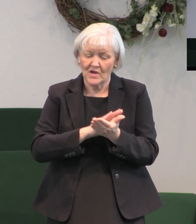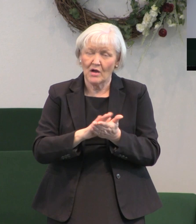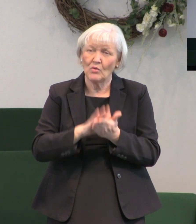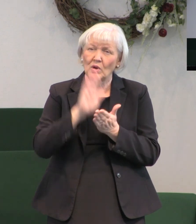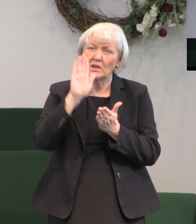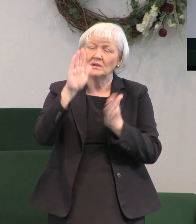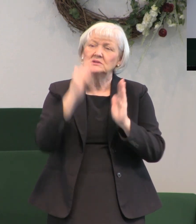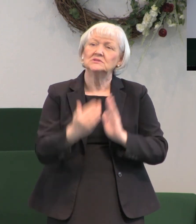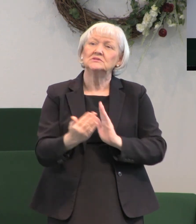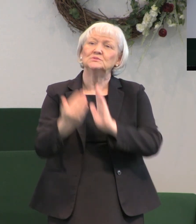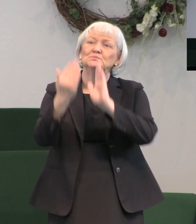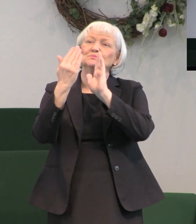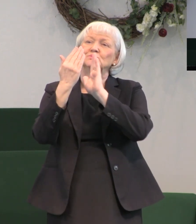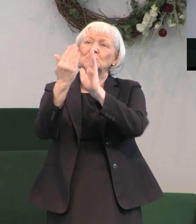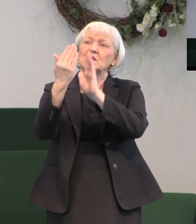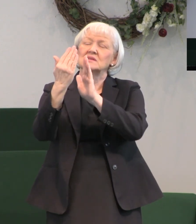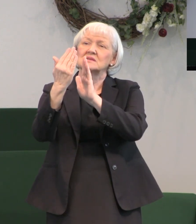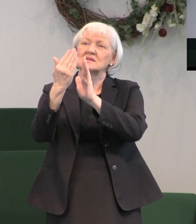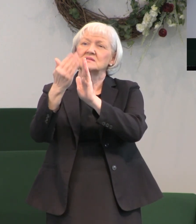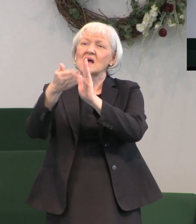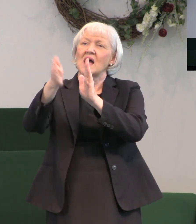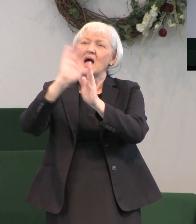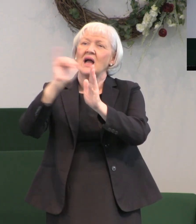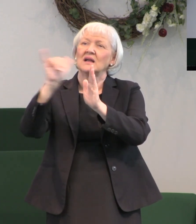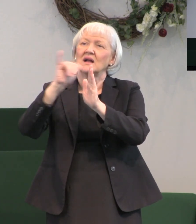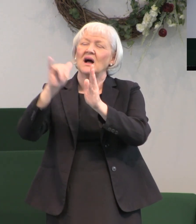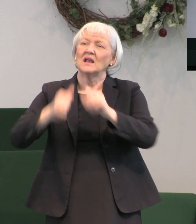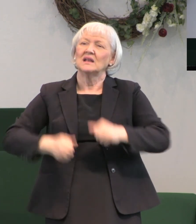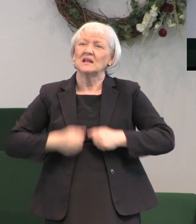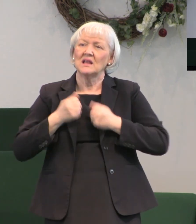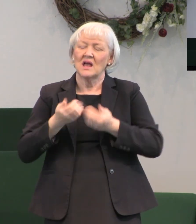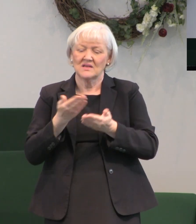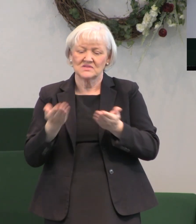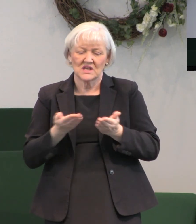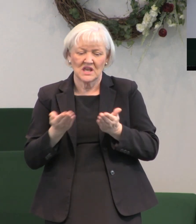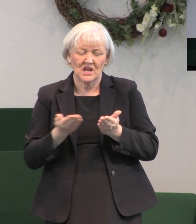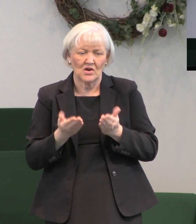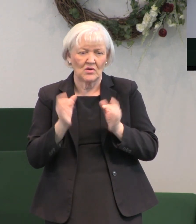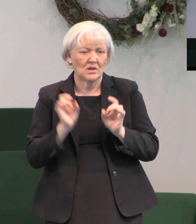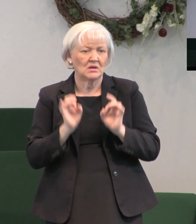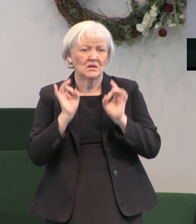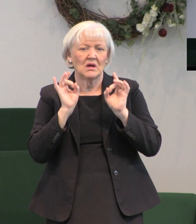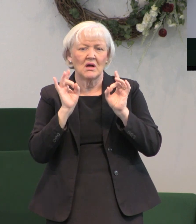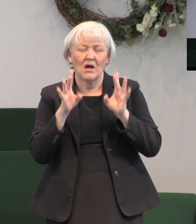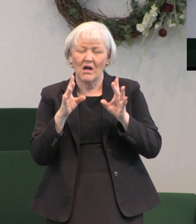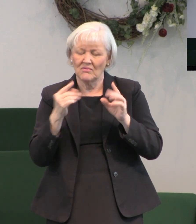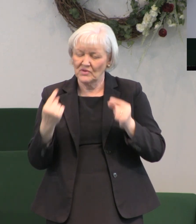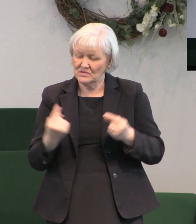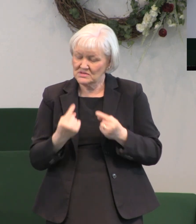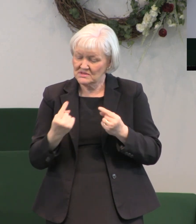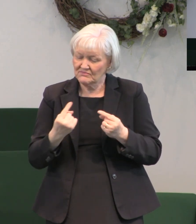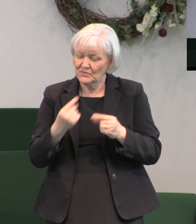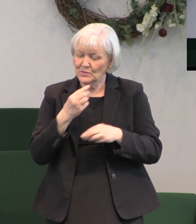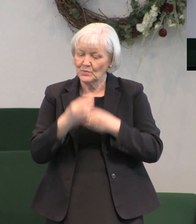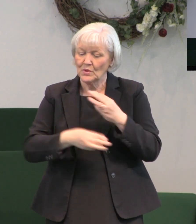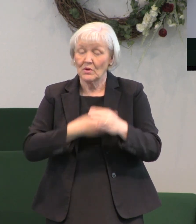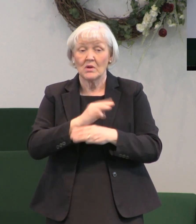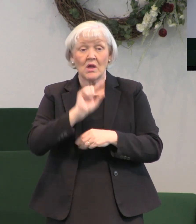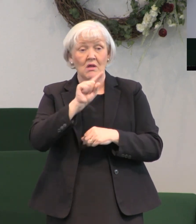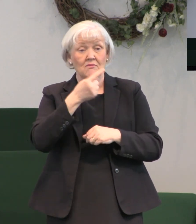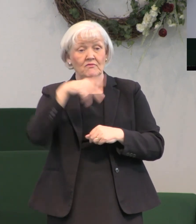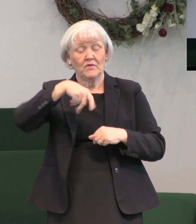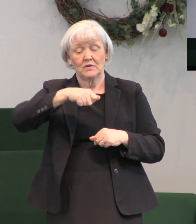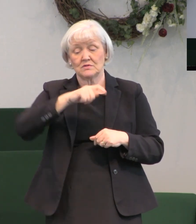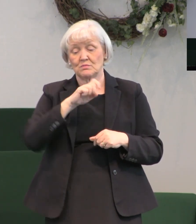and live godly lives in this ungodly world 1 Peter 1 3 says that Jesus Christ